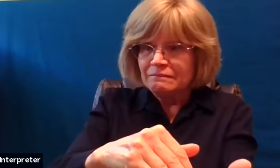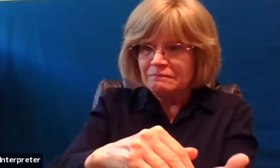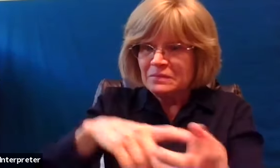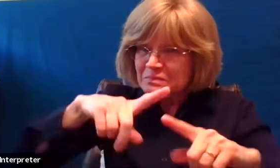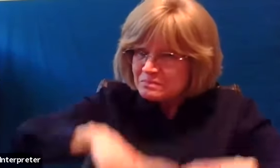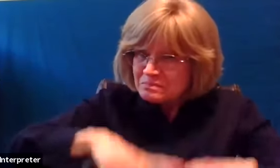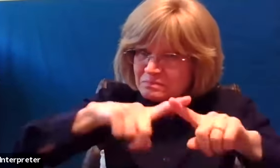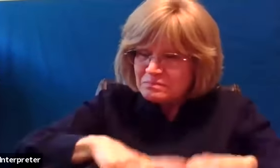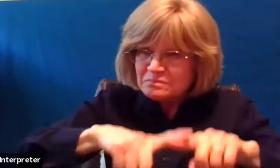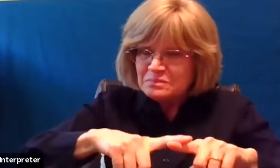forgiving others